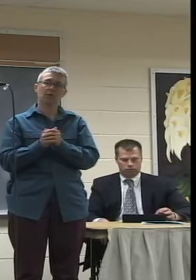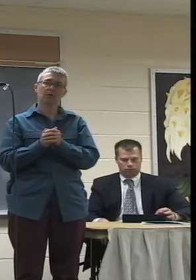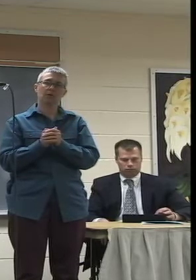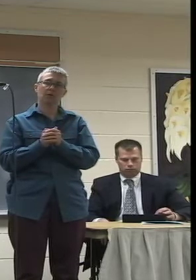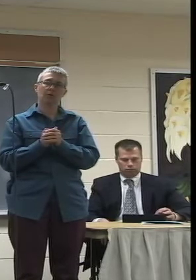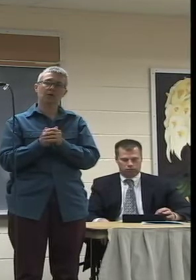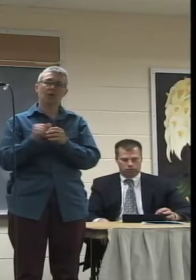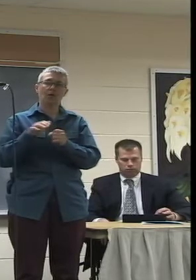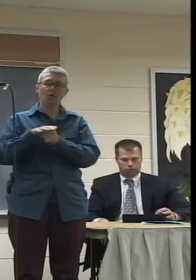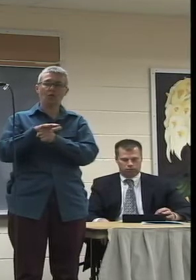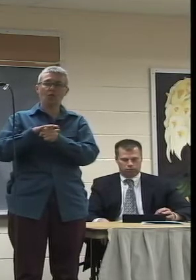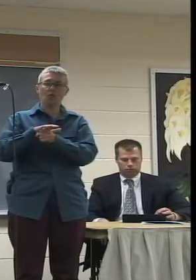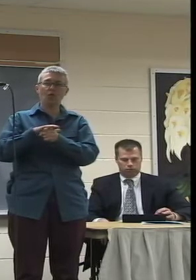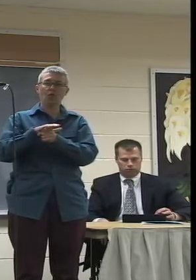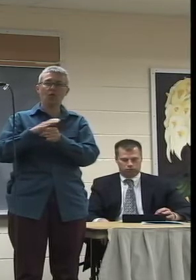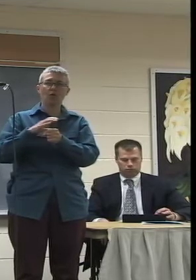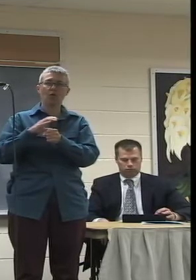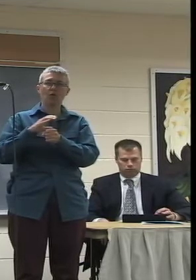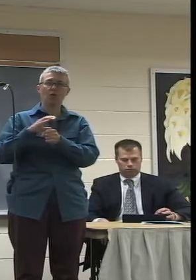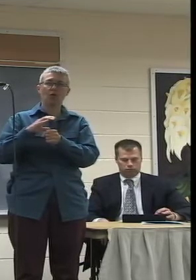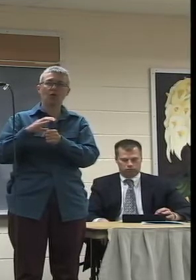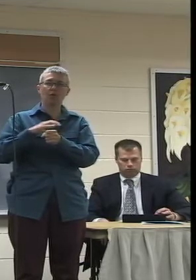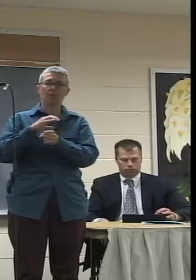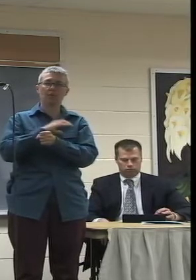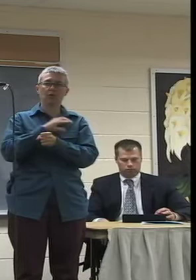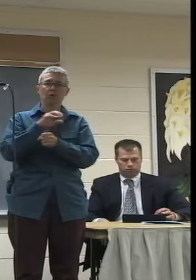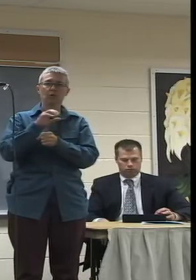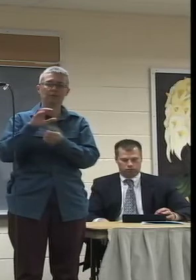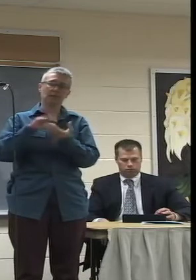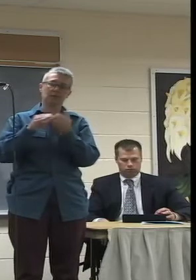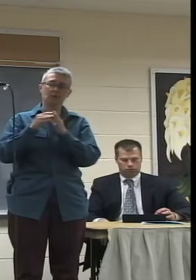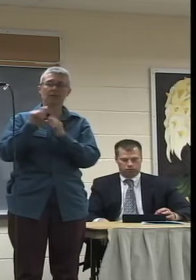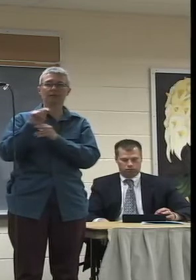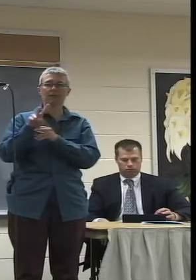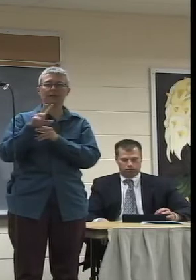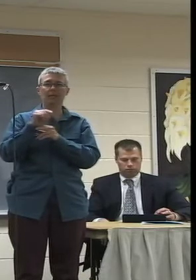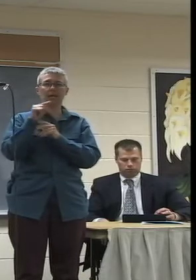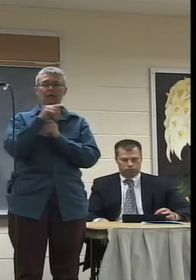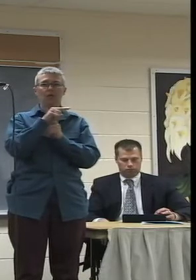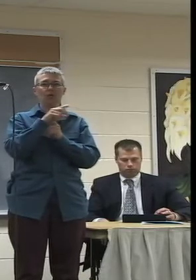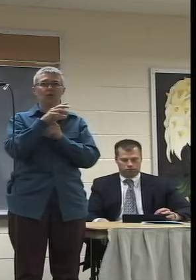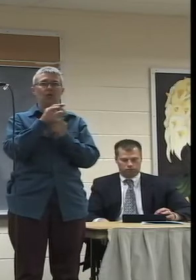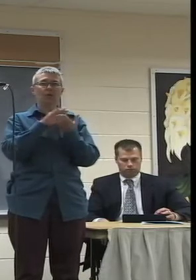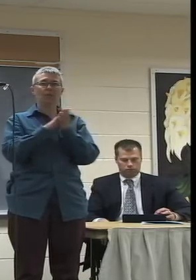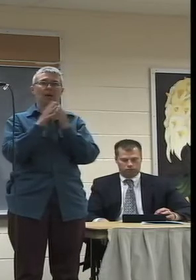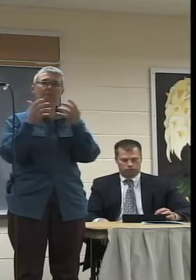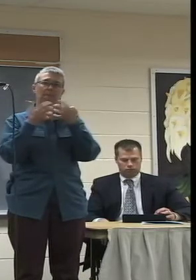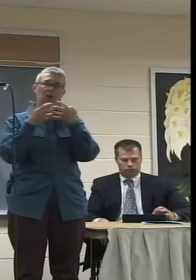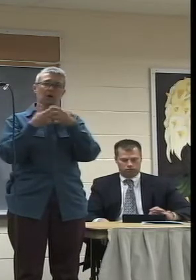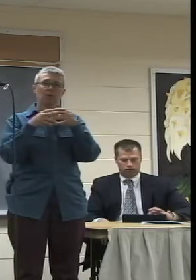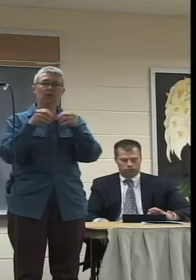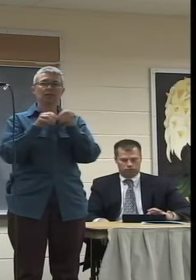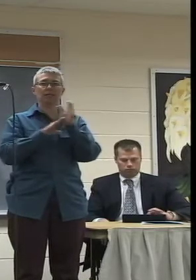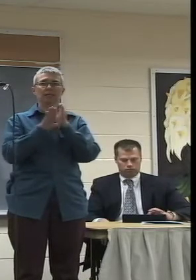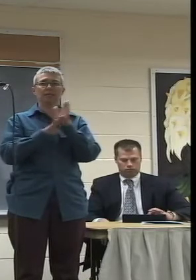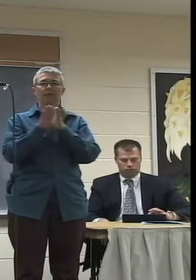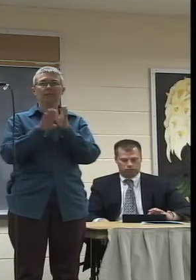local community station and the contractor, in this case you, are partners in developing,